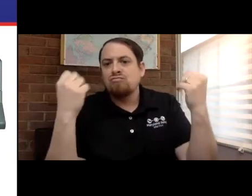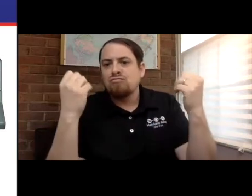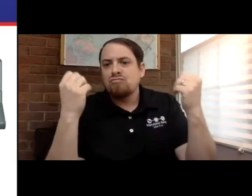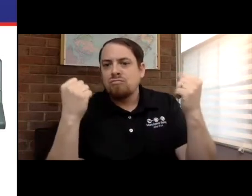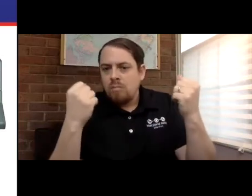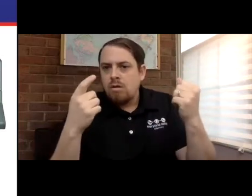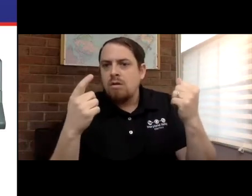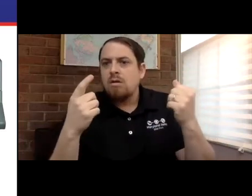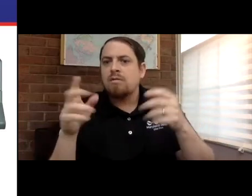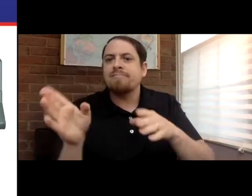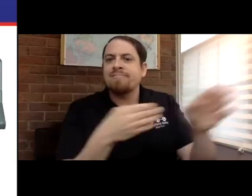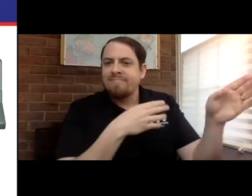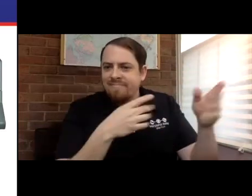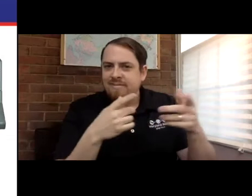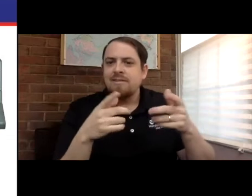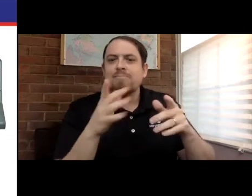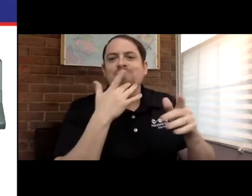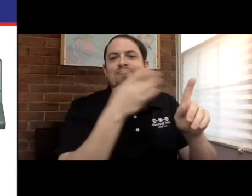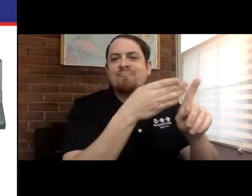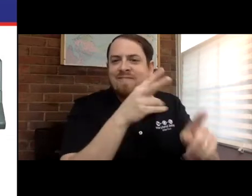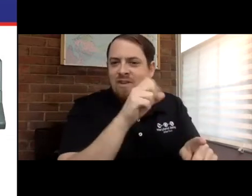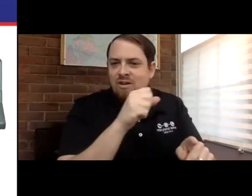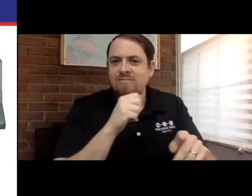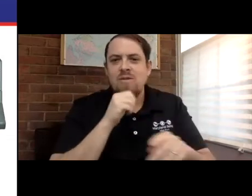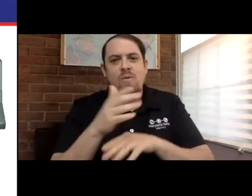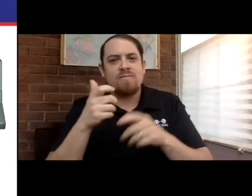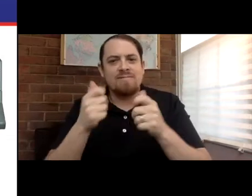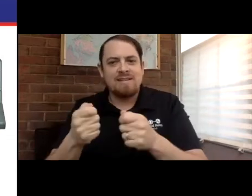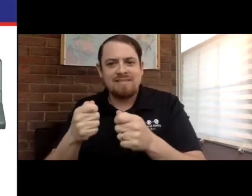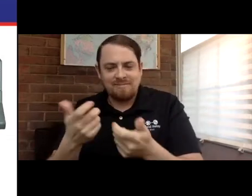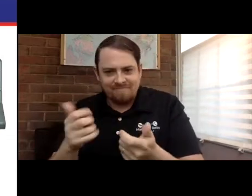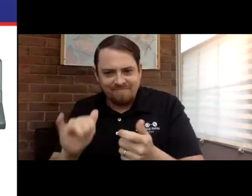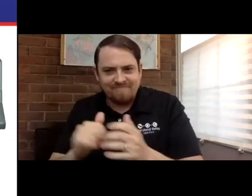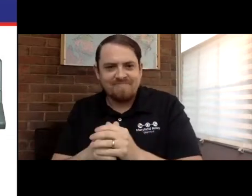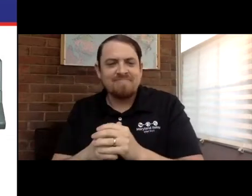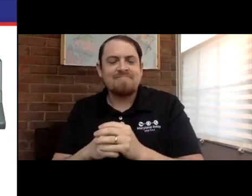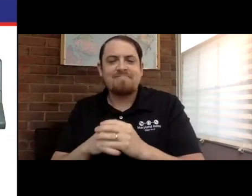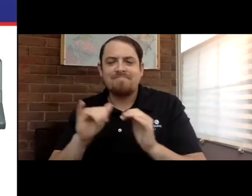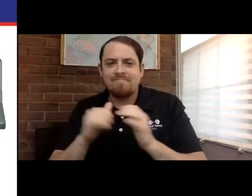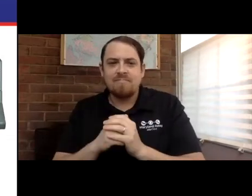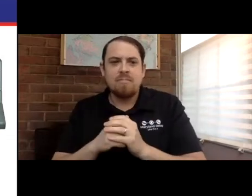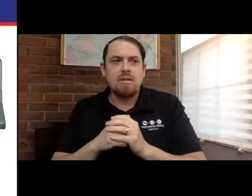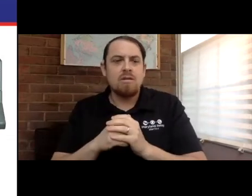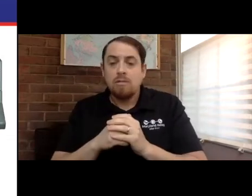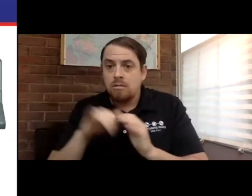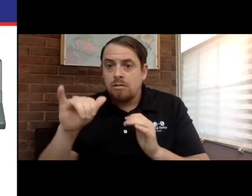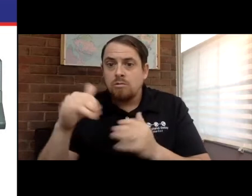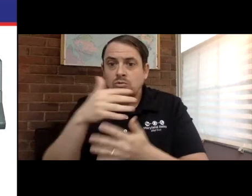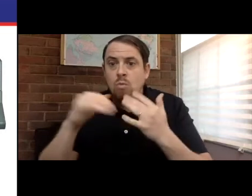allowed us to communicate in our native first language, that further decreased the need for using TTY.